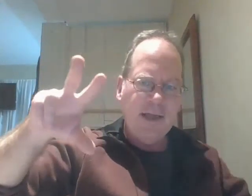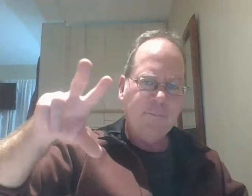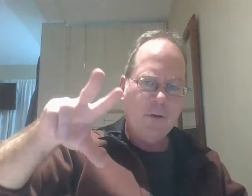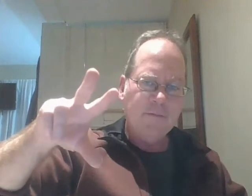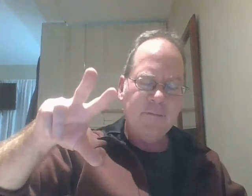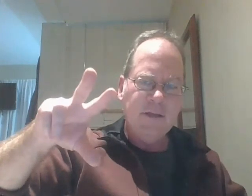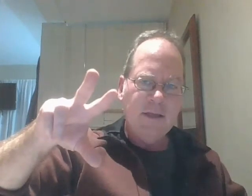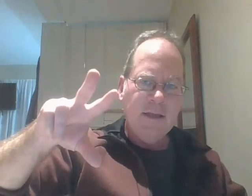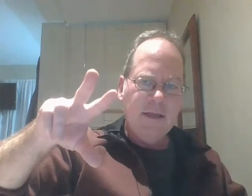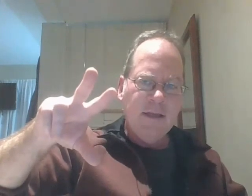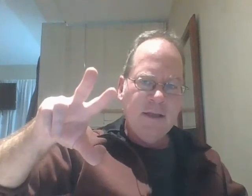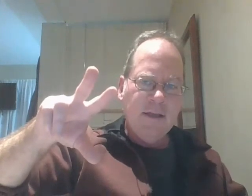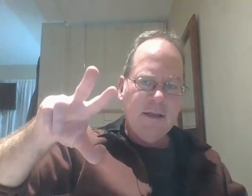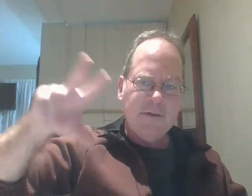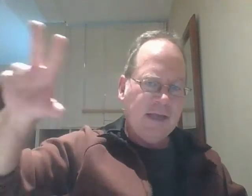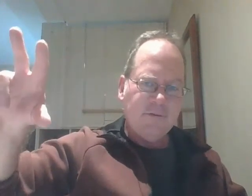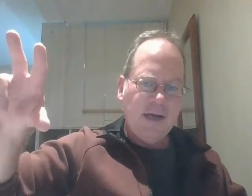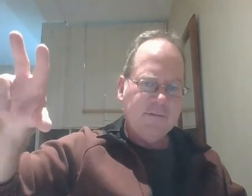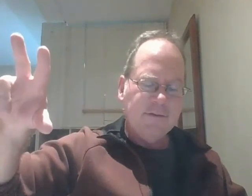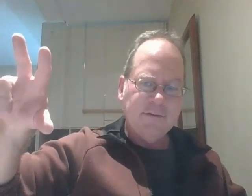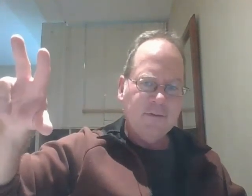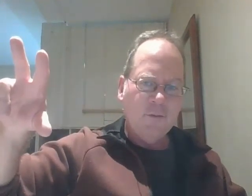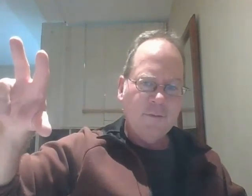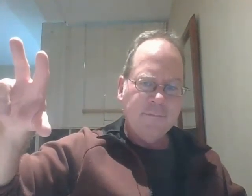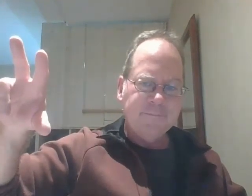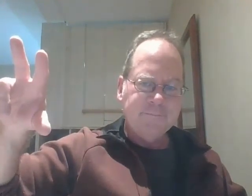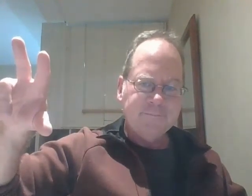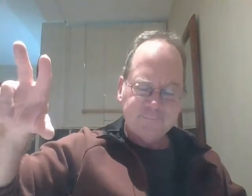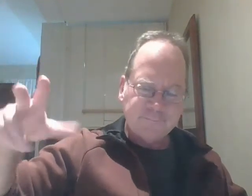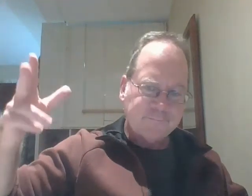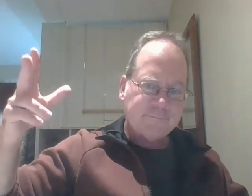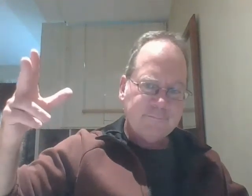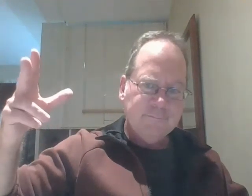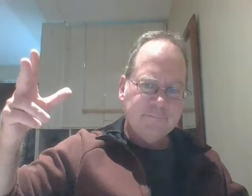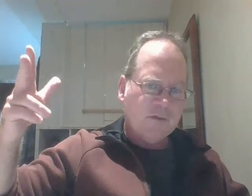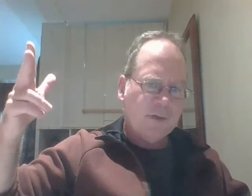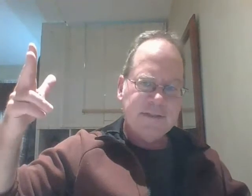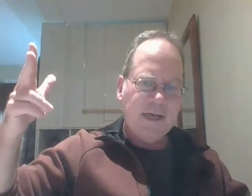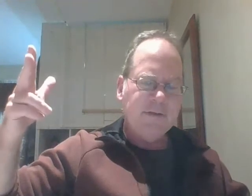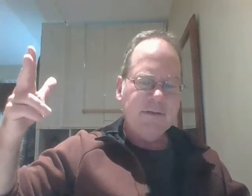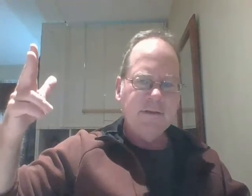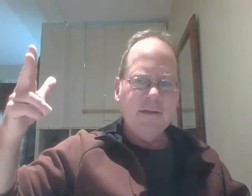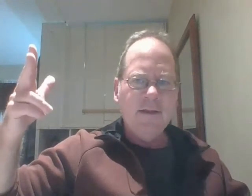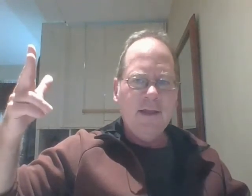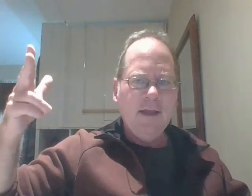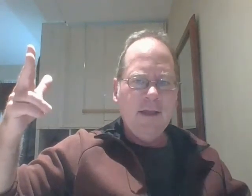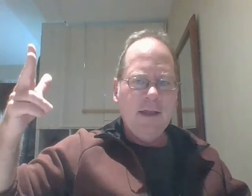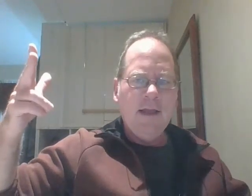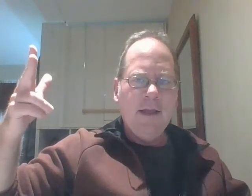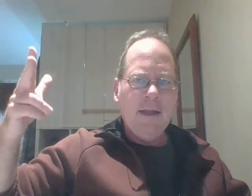both of them you can't travel that's what i see happening now